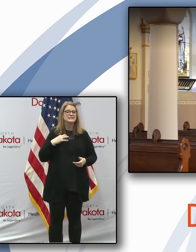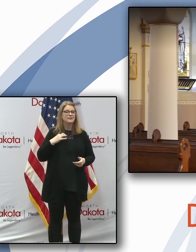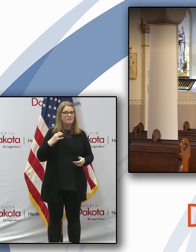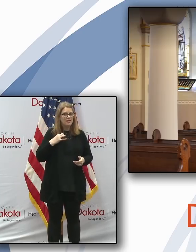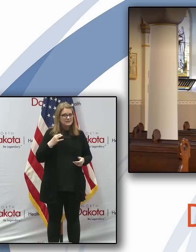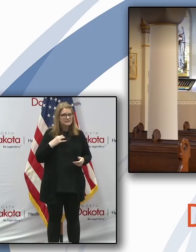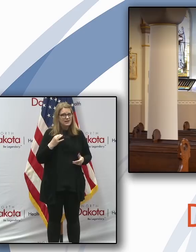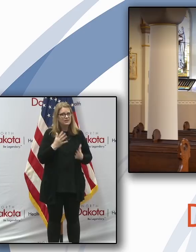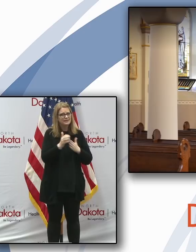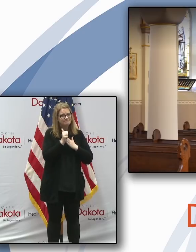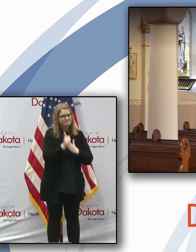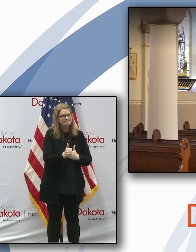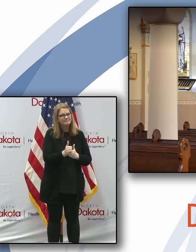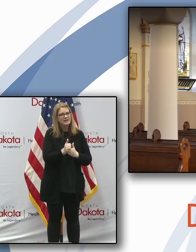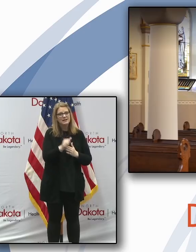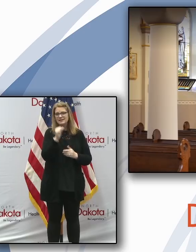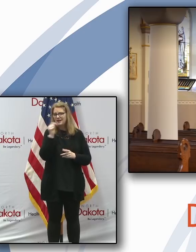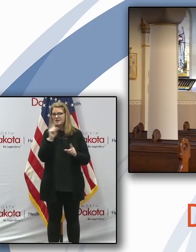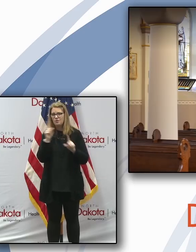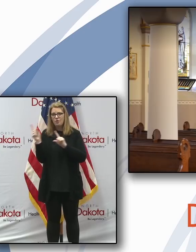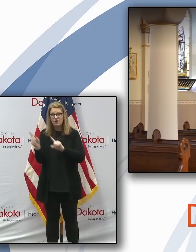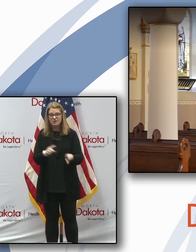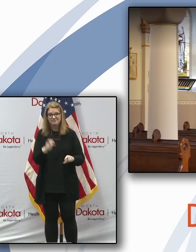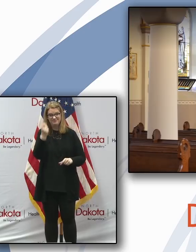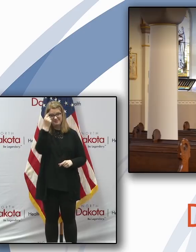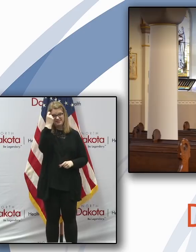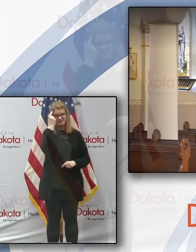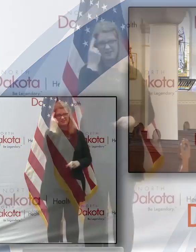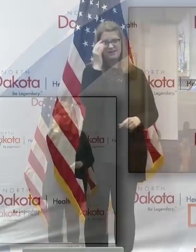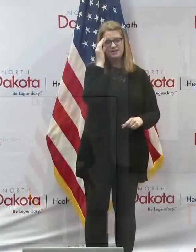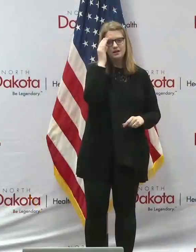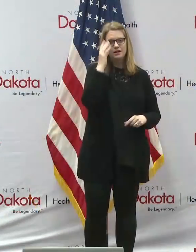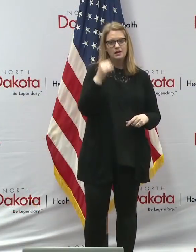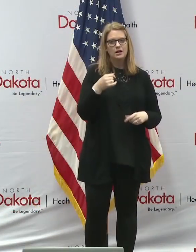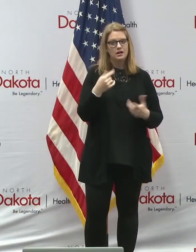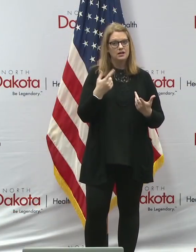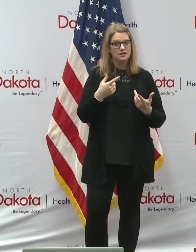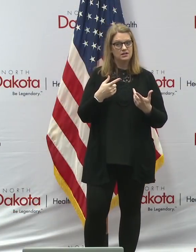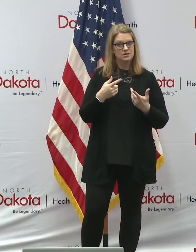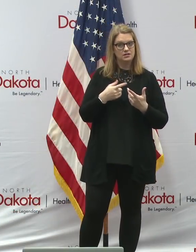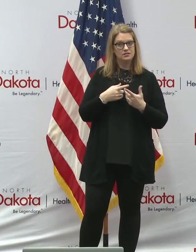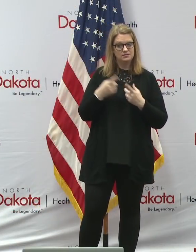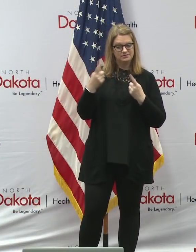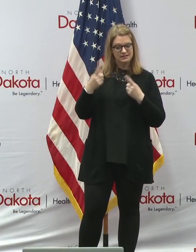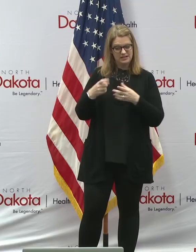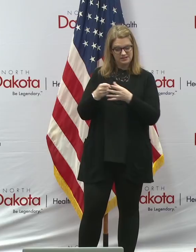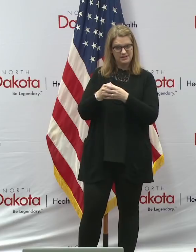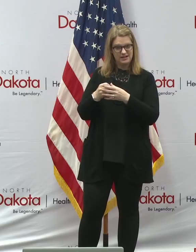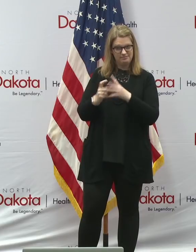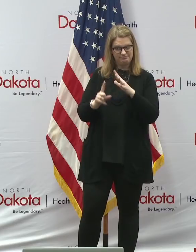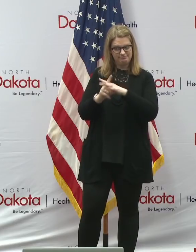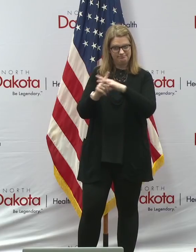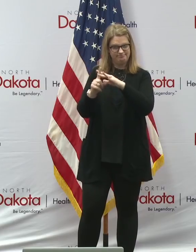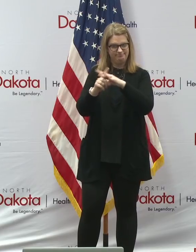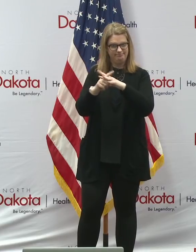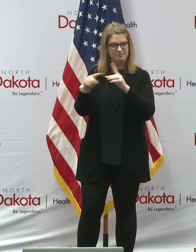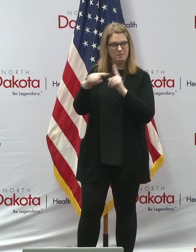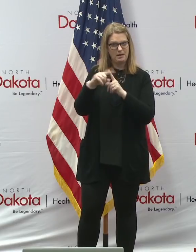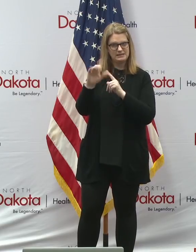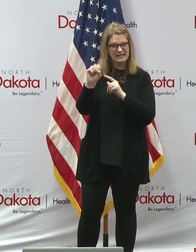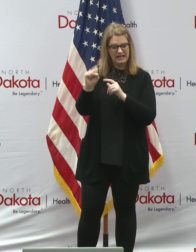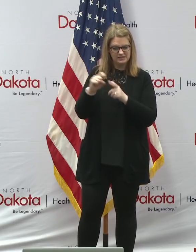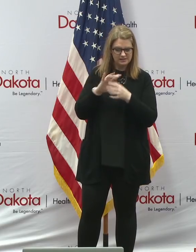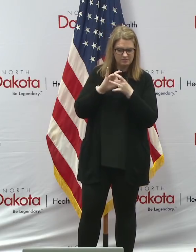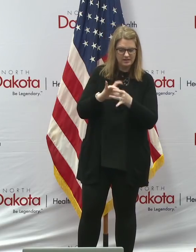an order. But we are aware that there have been breakouts that have been traced back to congregations. And given